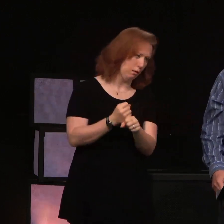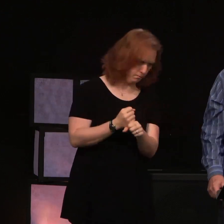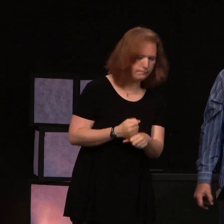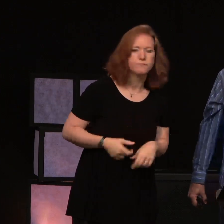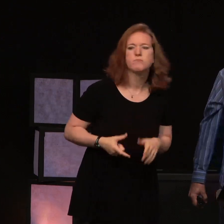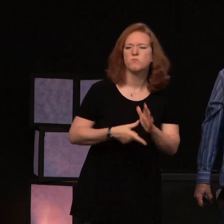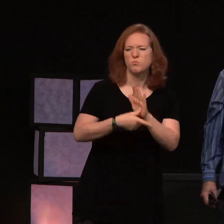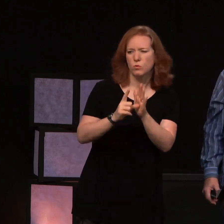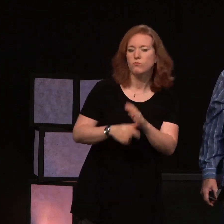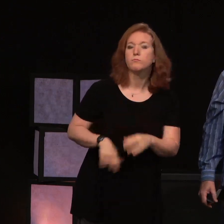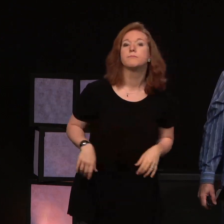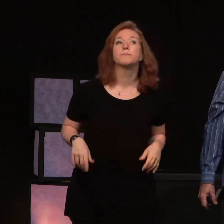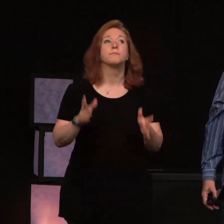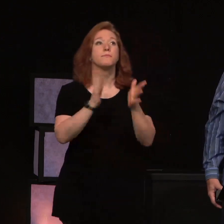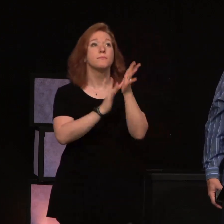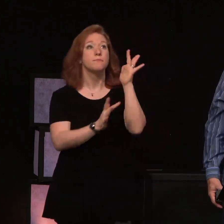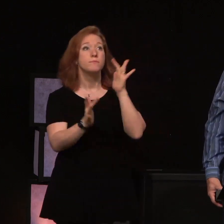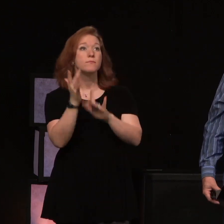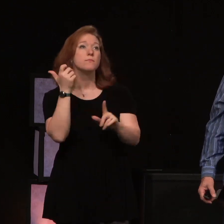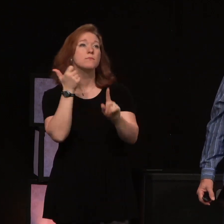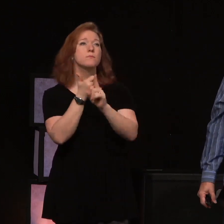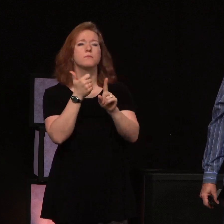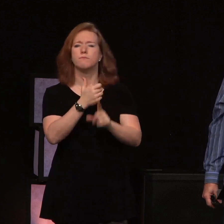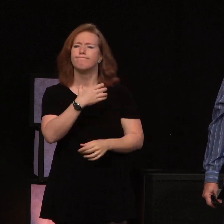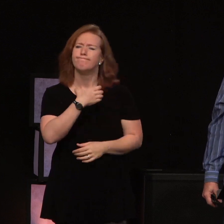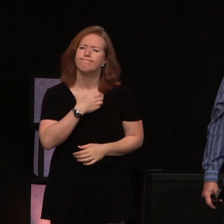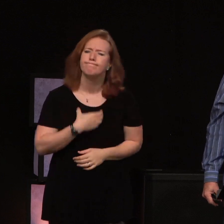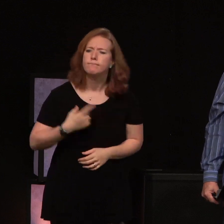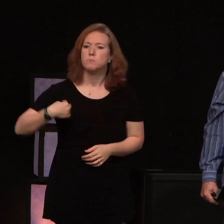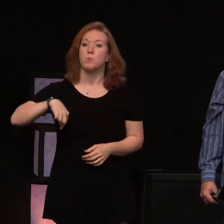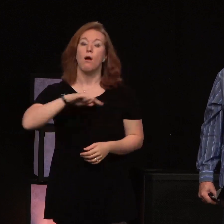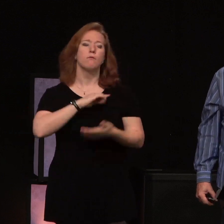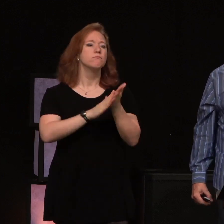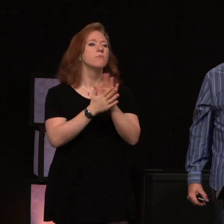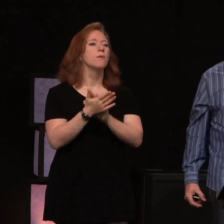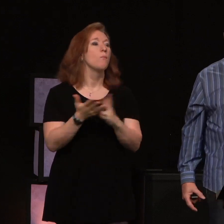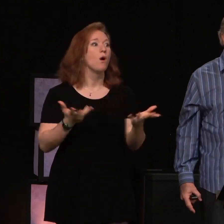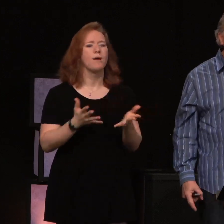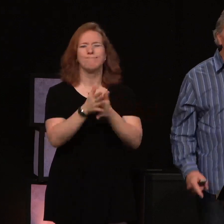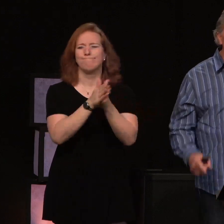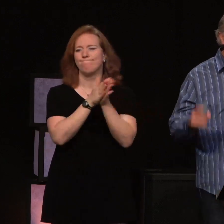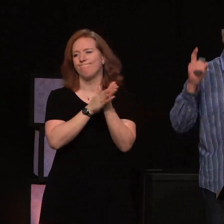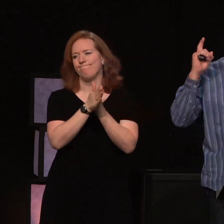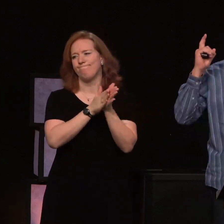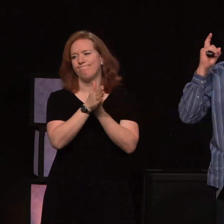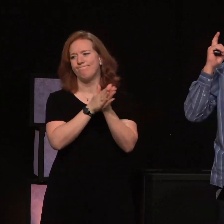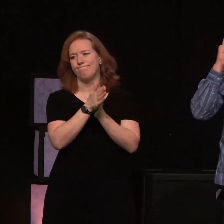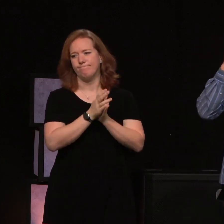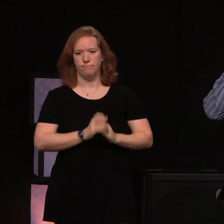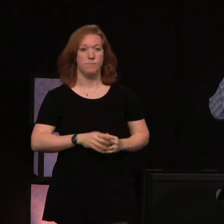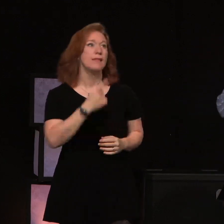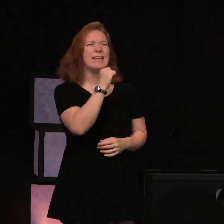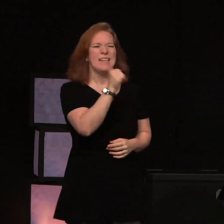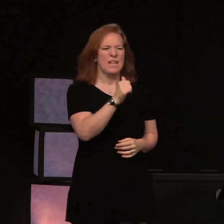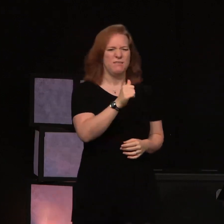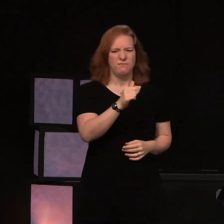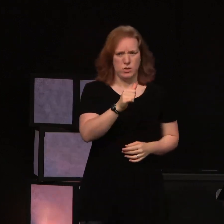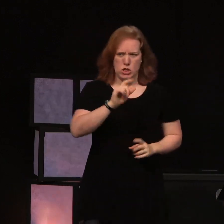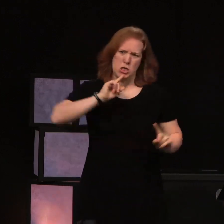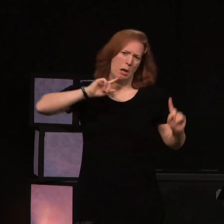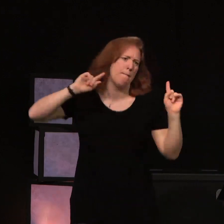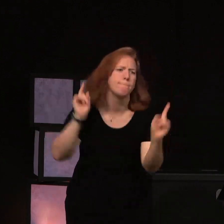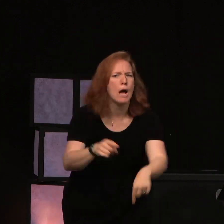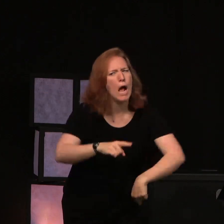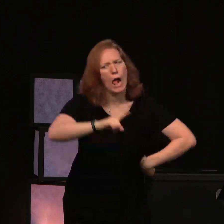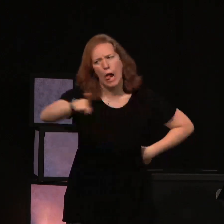can. But Jesus longs for us to be passionate. Not in a commanding, thou